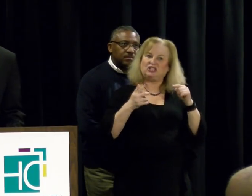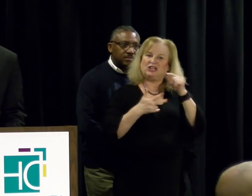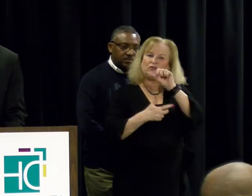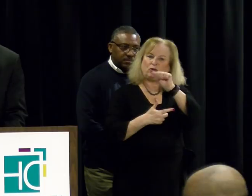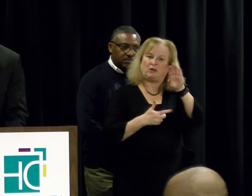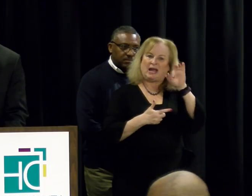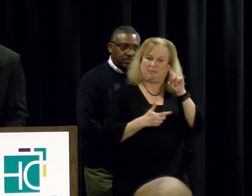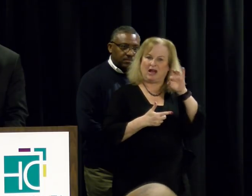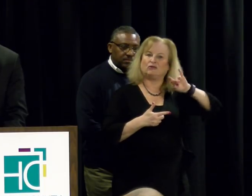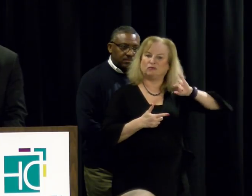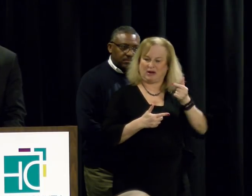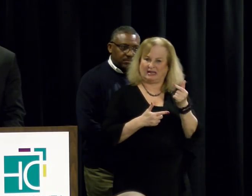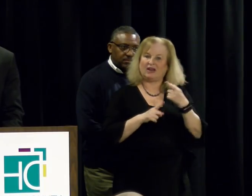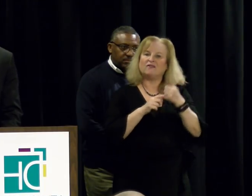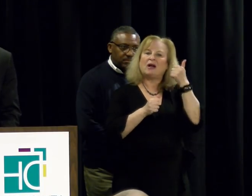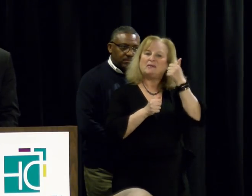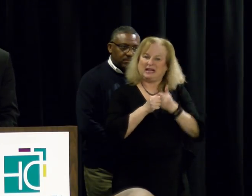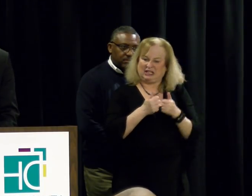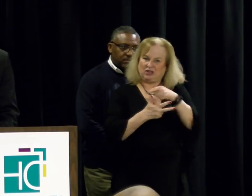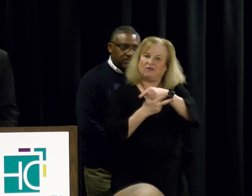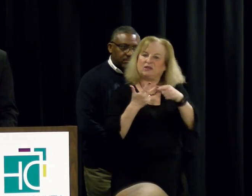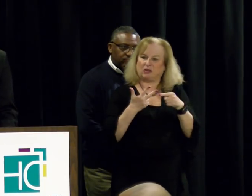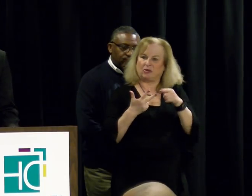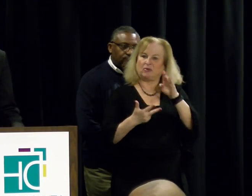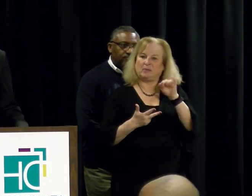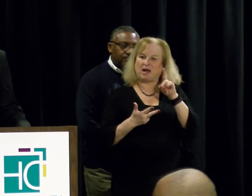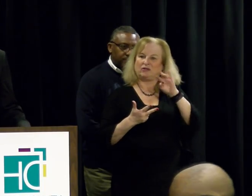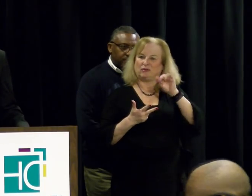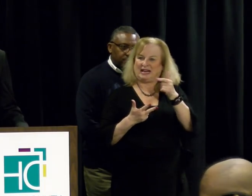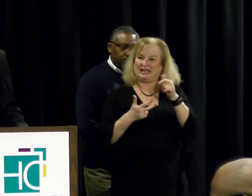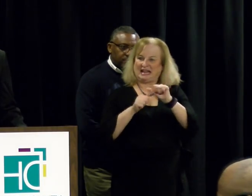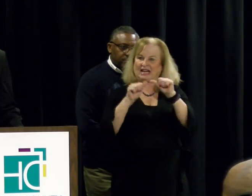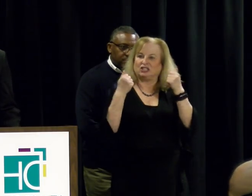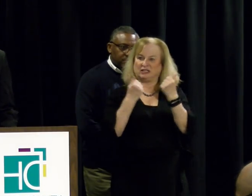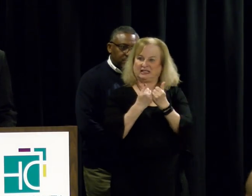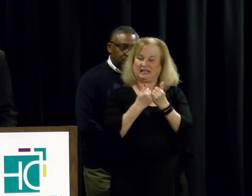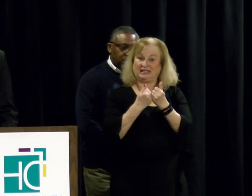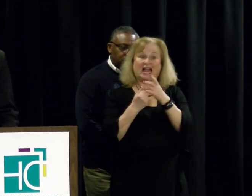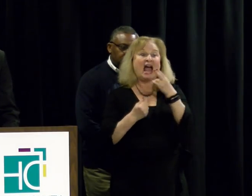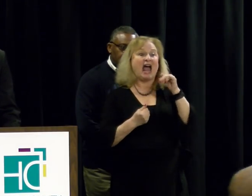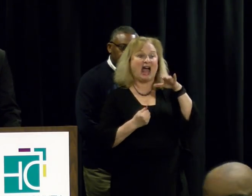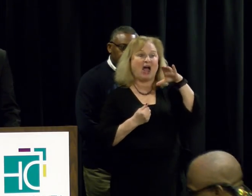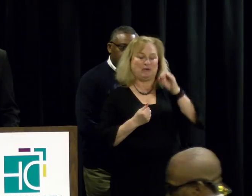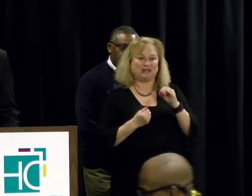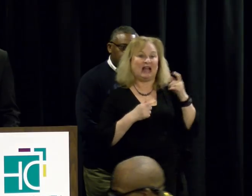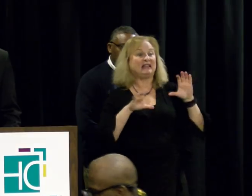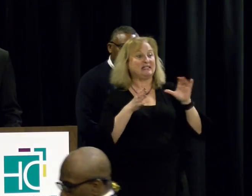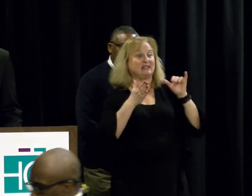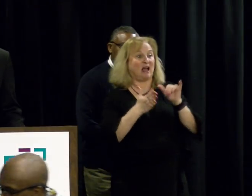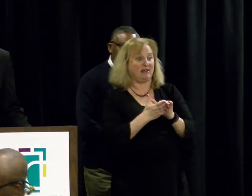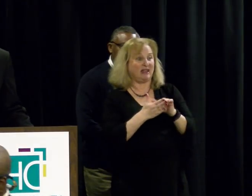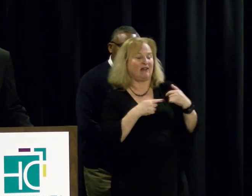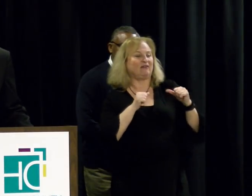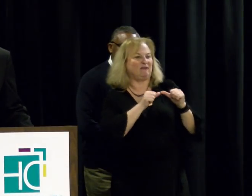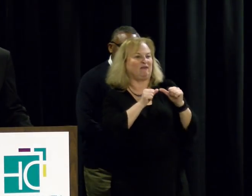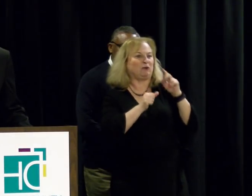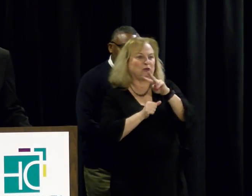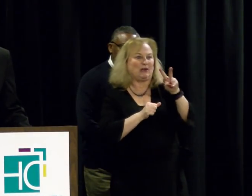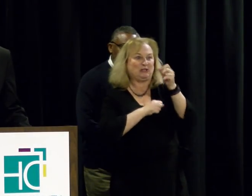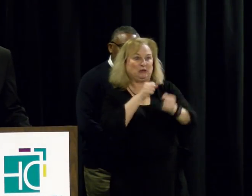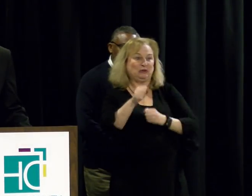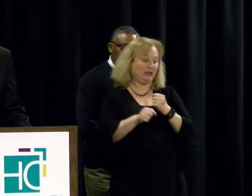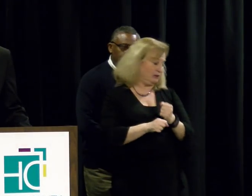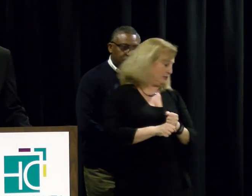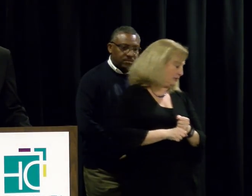AAA bond ratings from each of the three bond rating agencies. And Howard County has done that for 22 years.